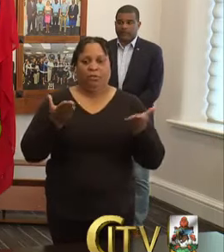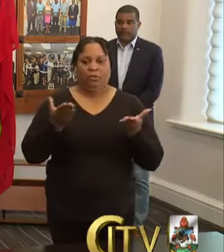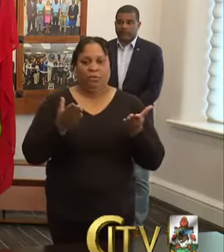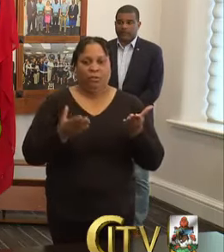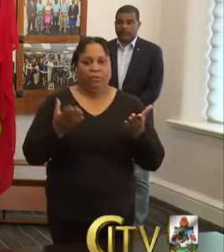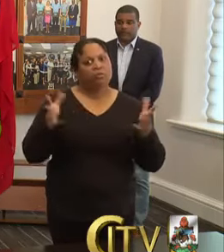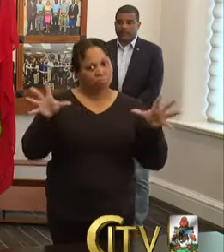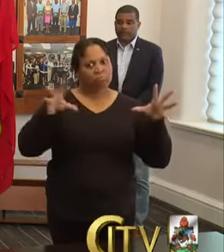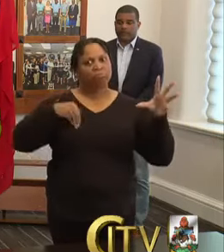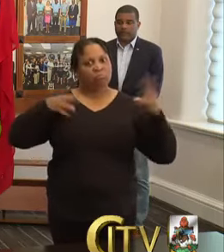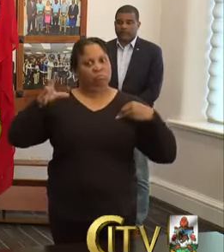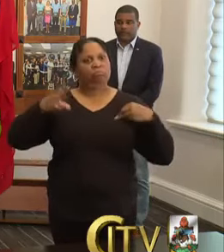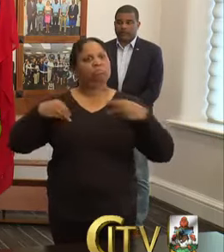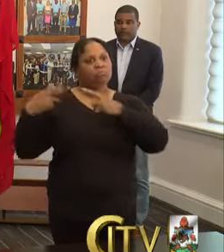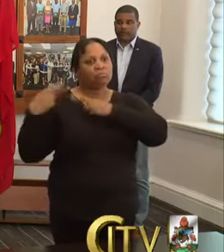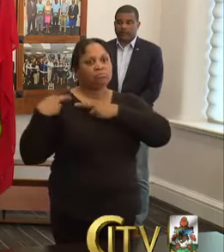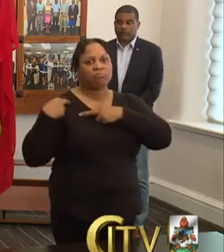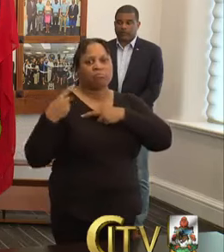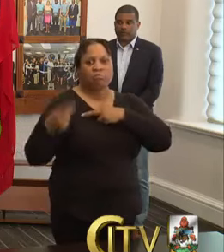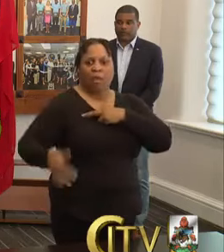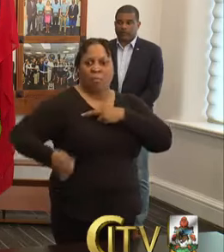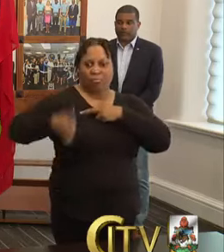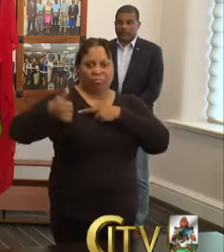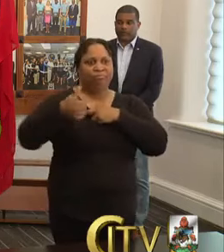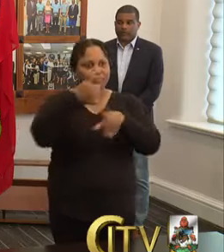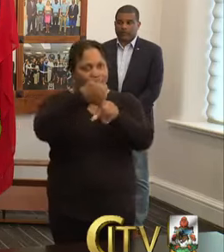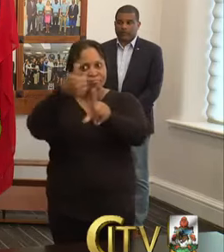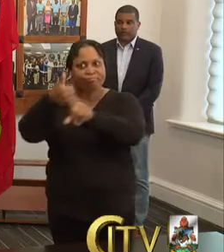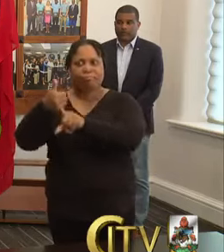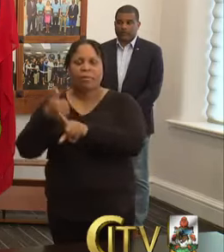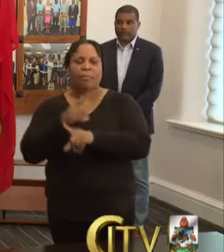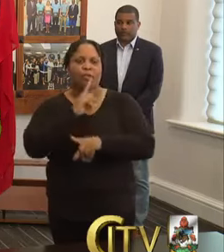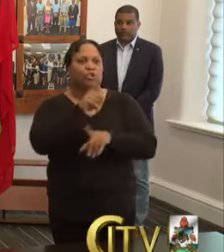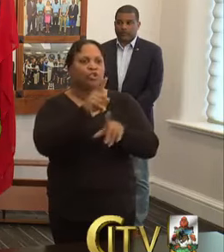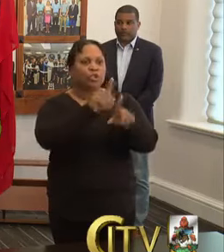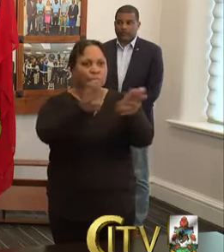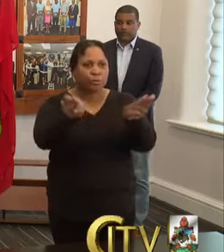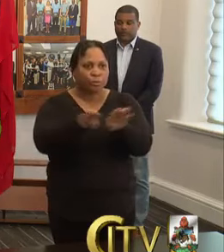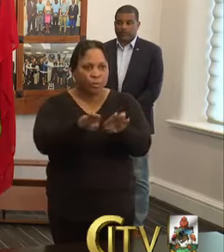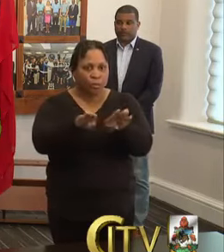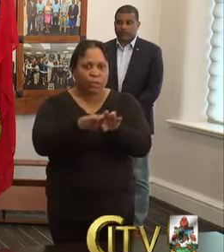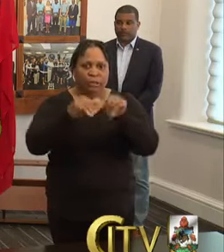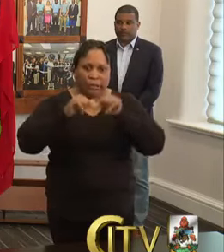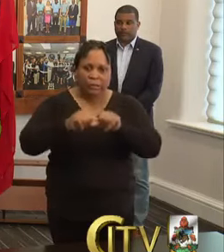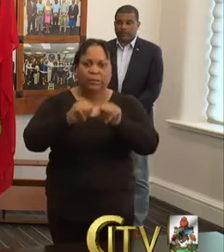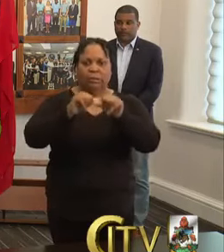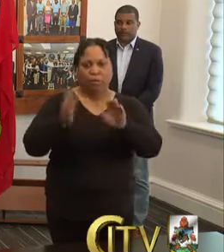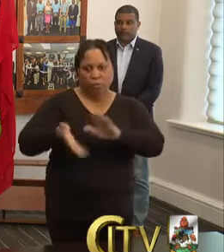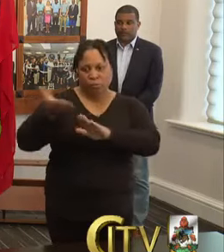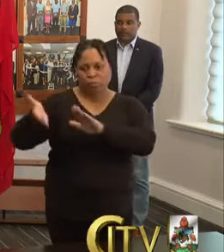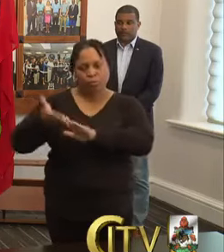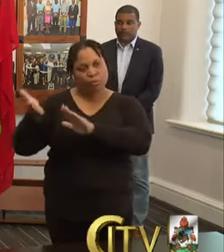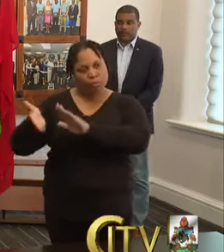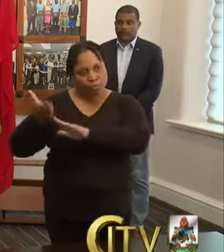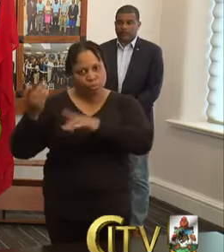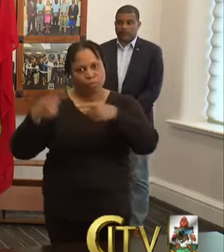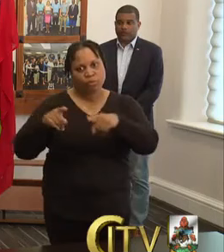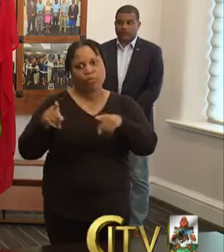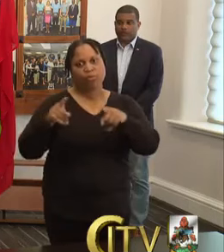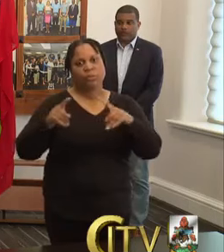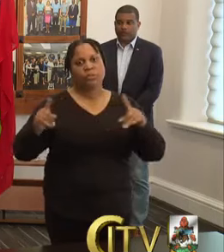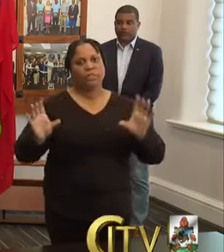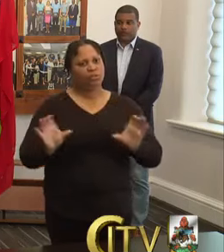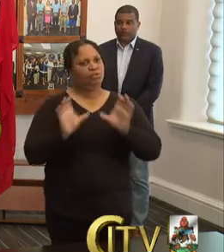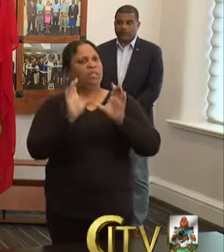line of defense and to make sure that Bermuda in itself is, um, able to continue to operate throughout this crisis. We have to